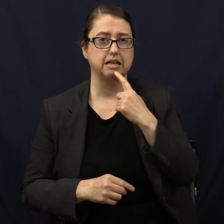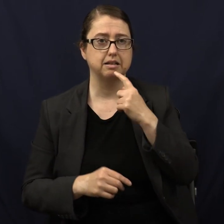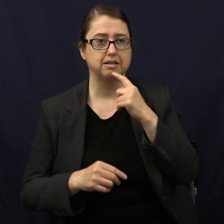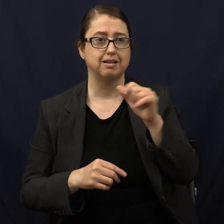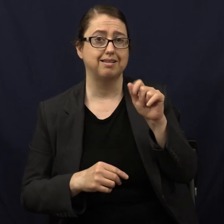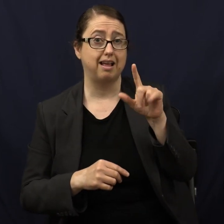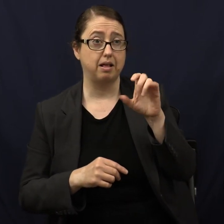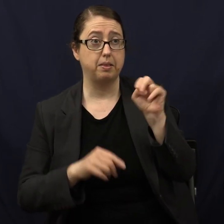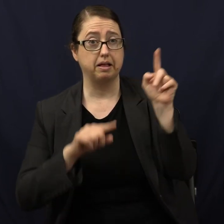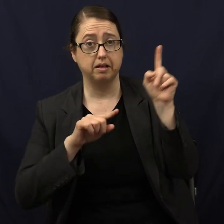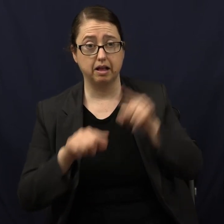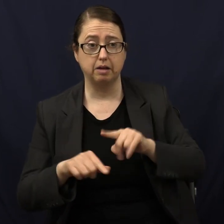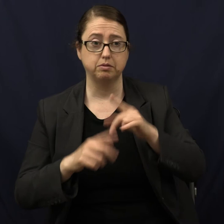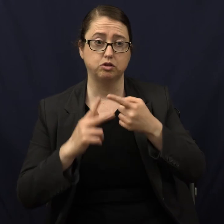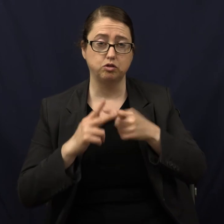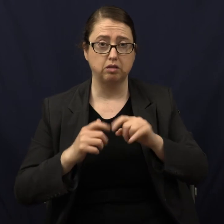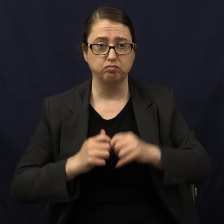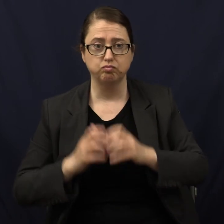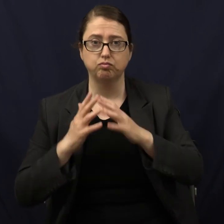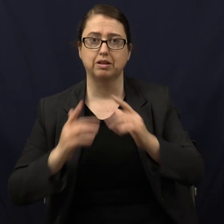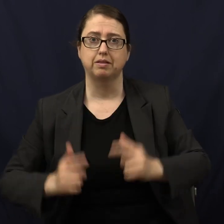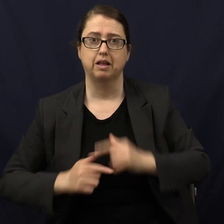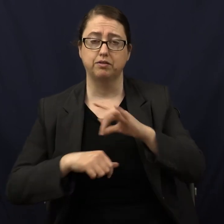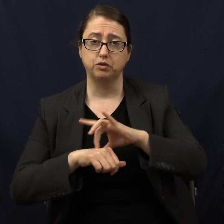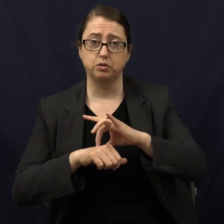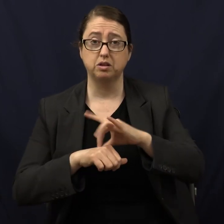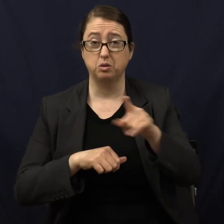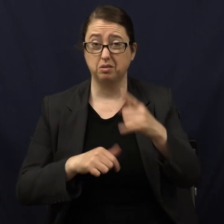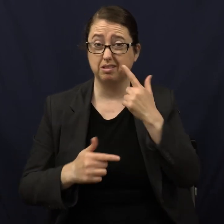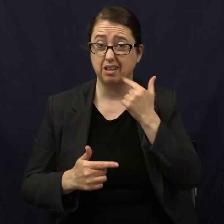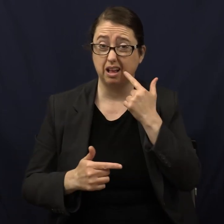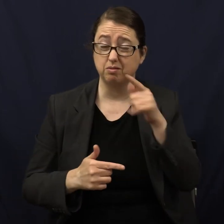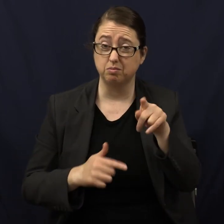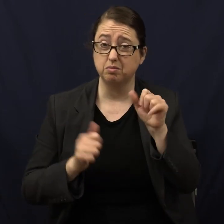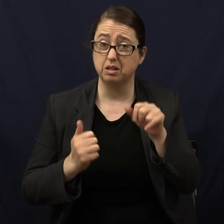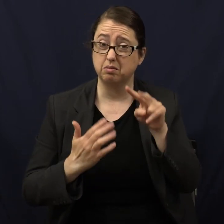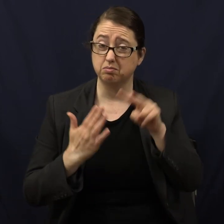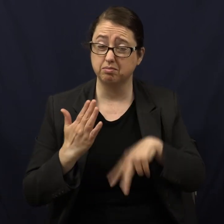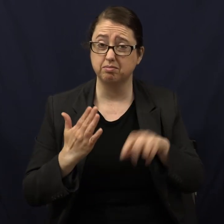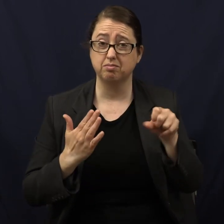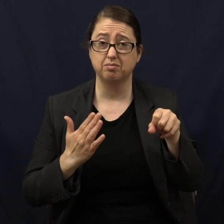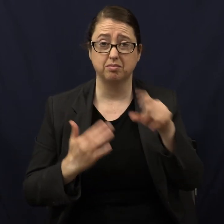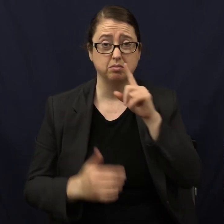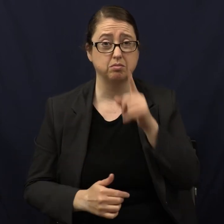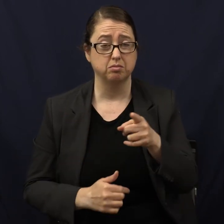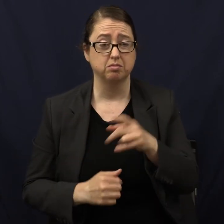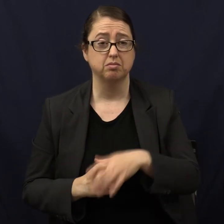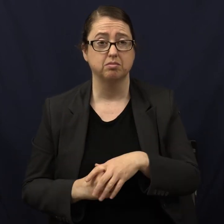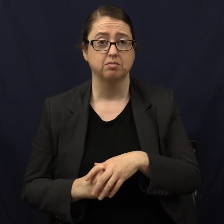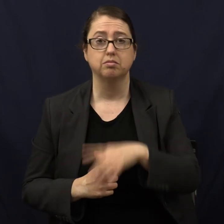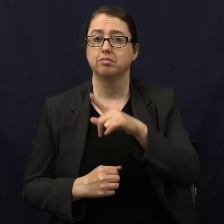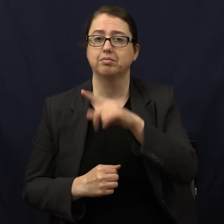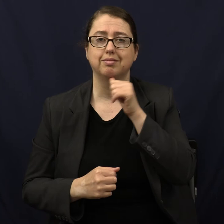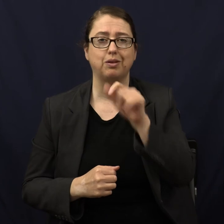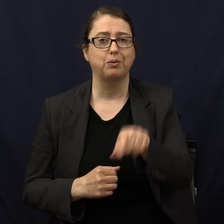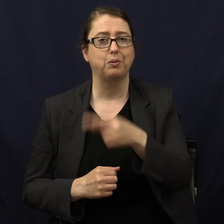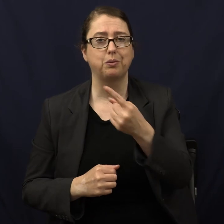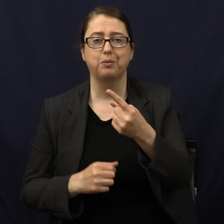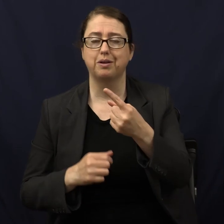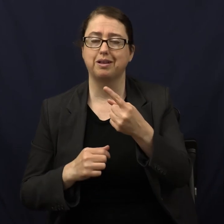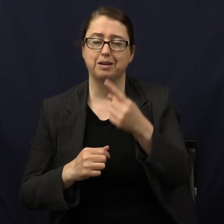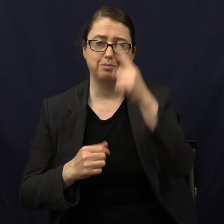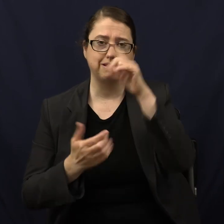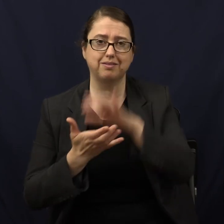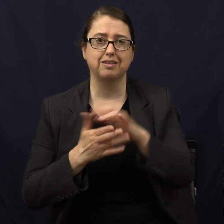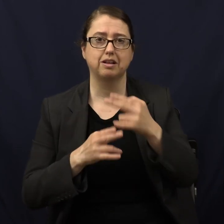and started life on Earth. You laugh. You can read it. It's true. And he's not the only one who believes that.